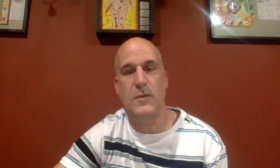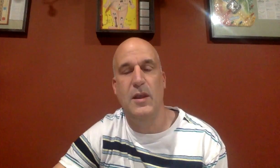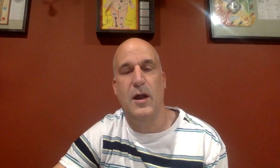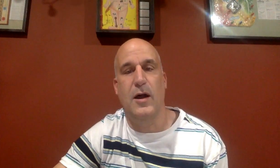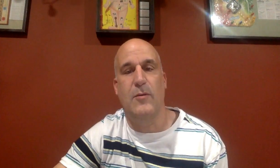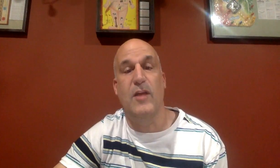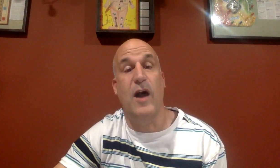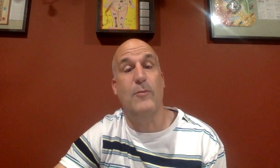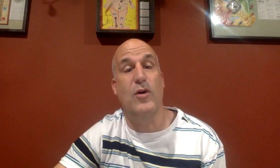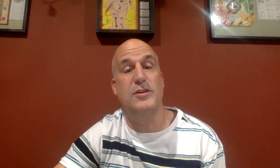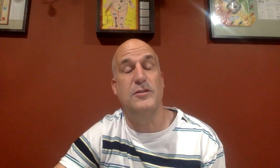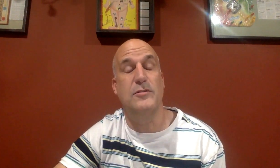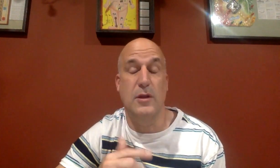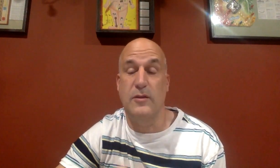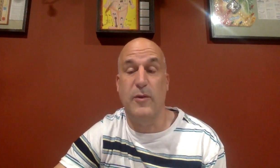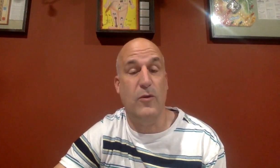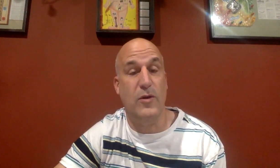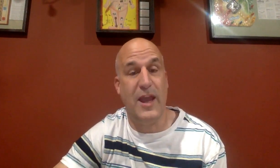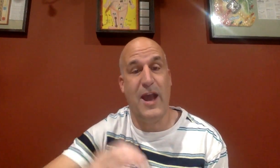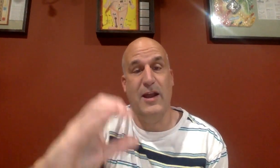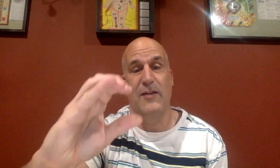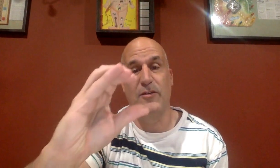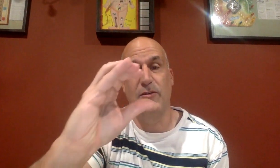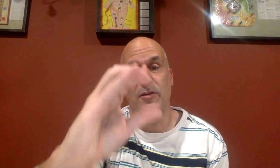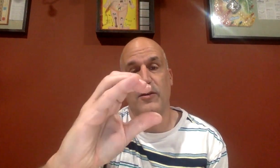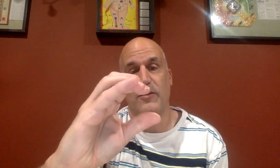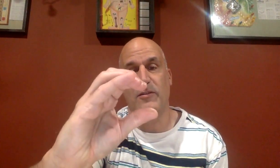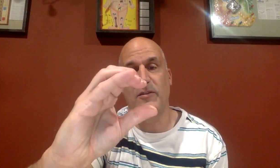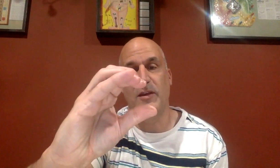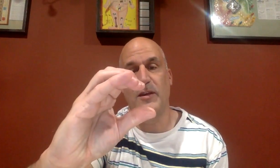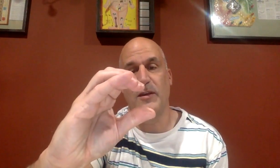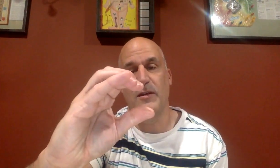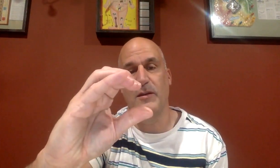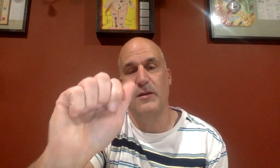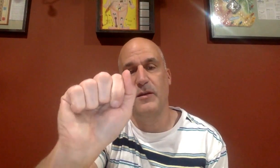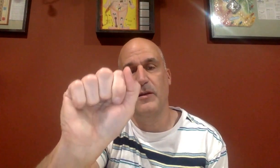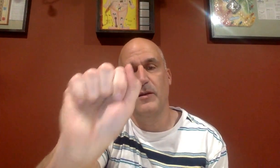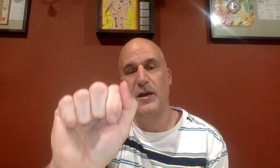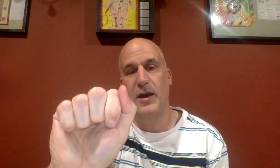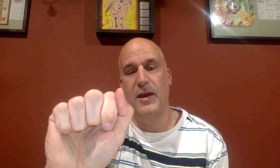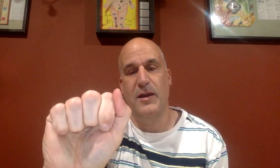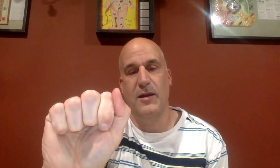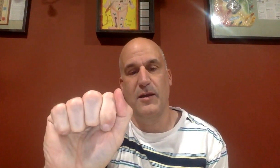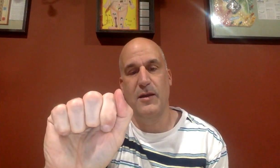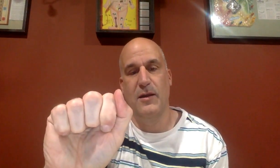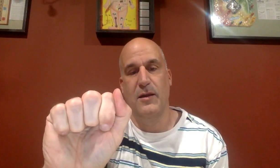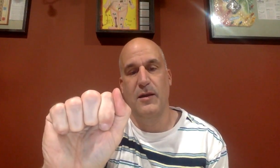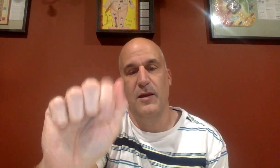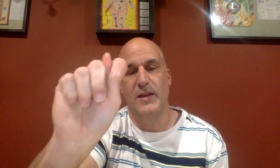Um, if I'm going to spell the word cat, I have to do C, A, and then